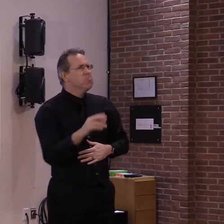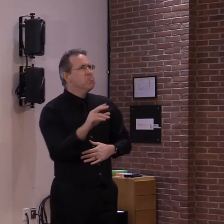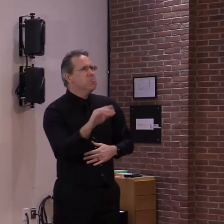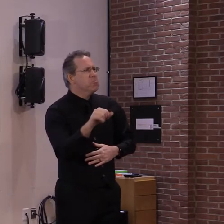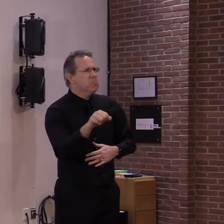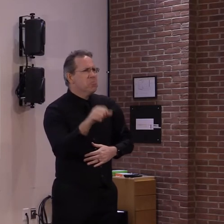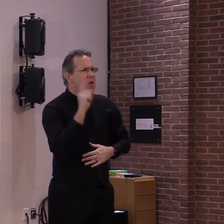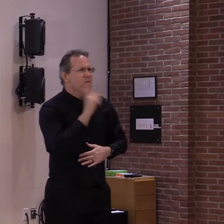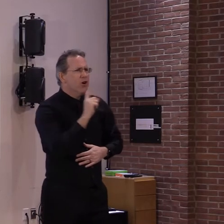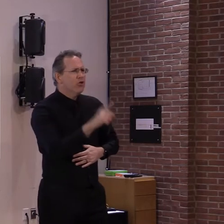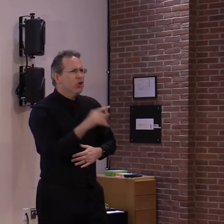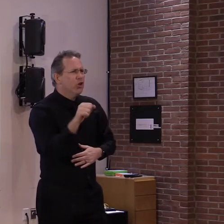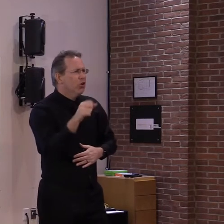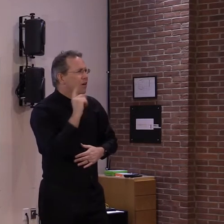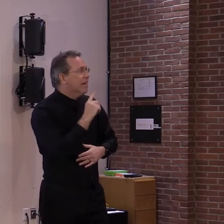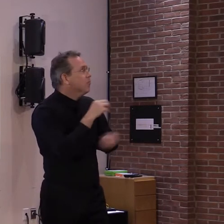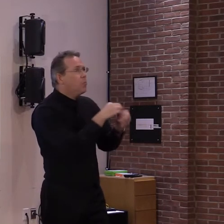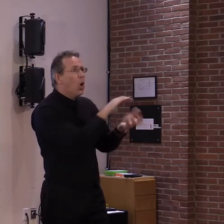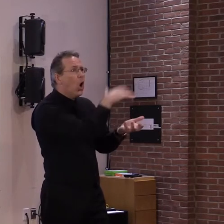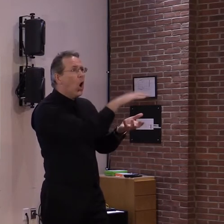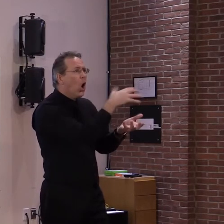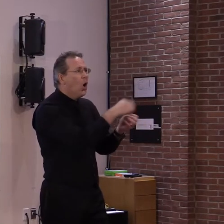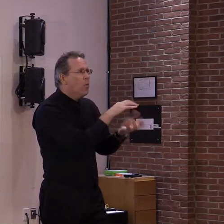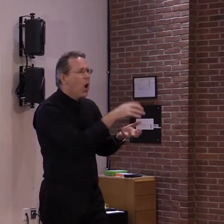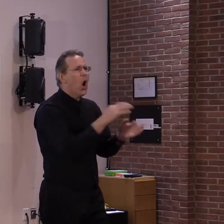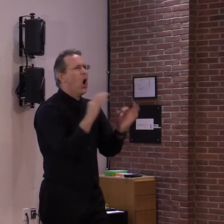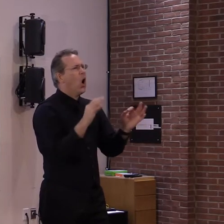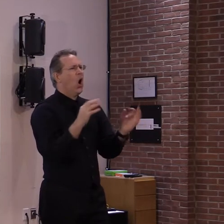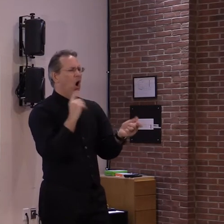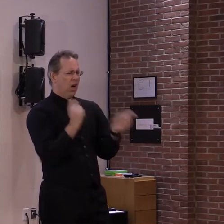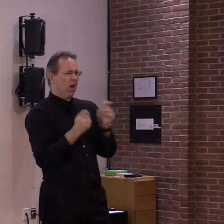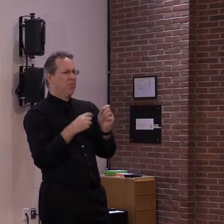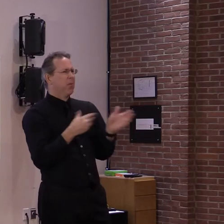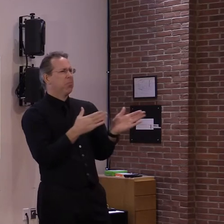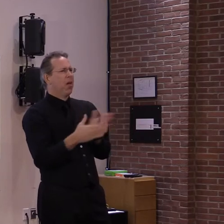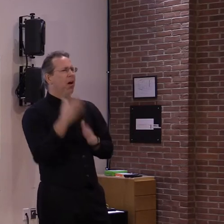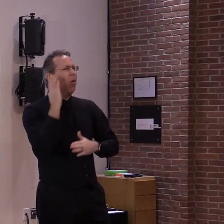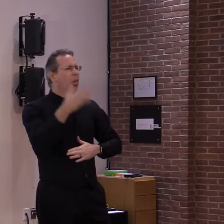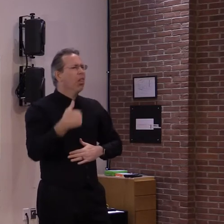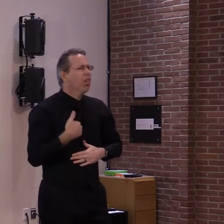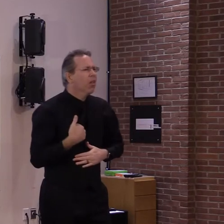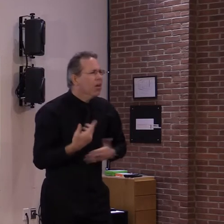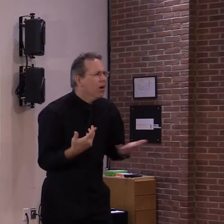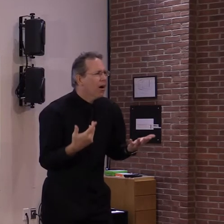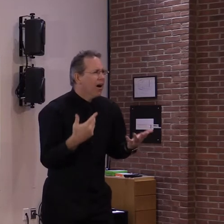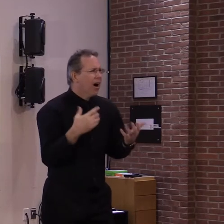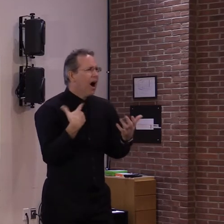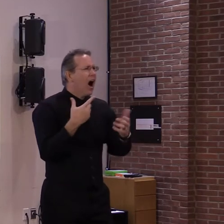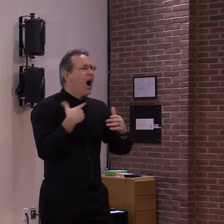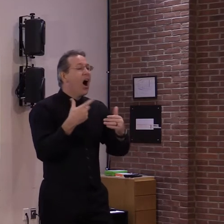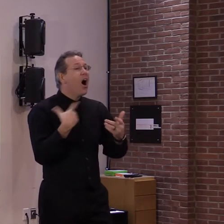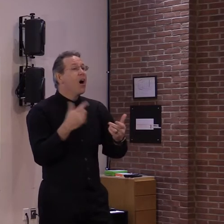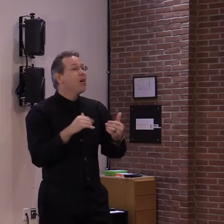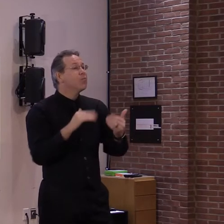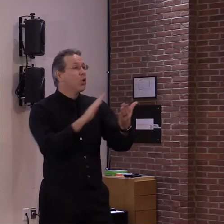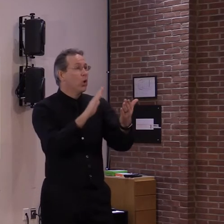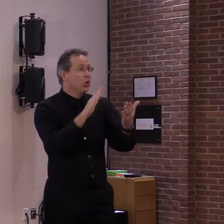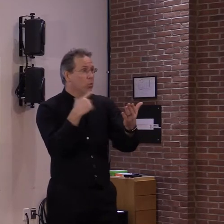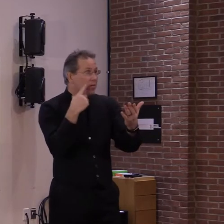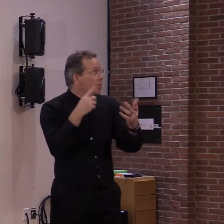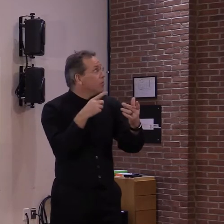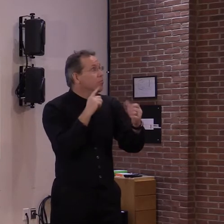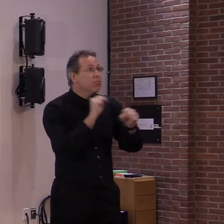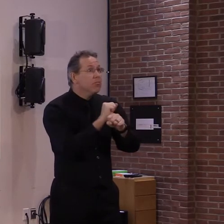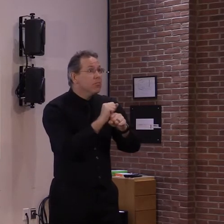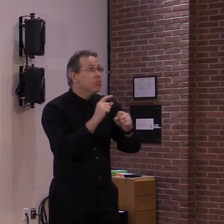if we've got, we've designed this system to be scalable, hoping that there'll be more vaccine that will